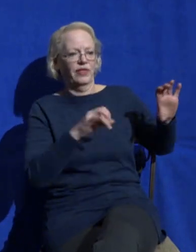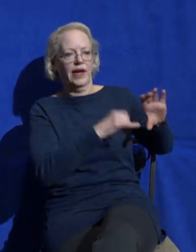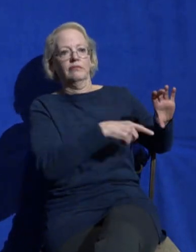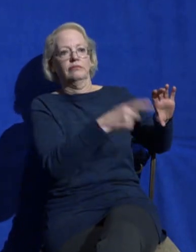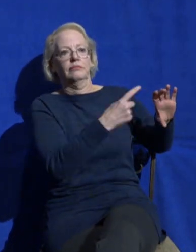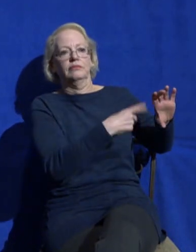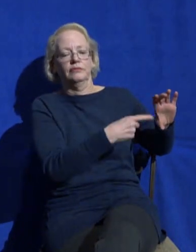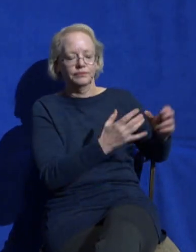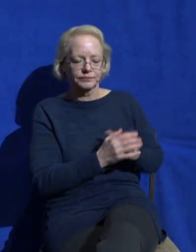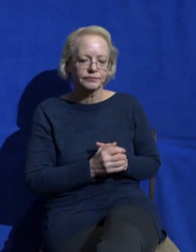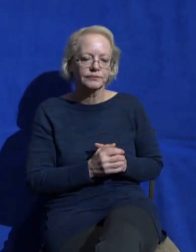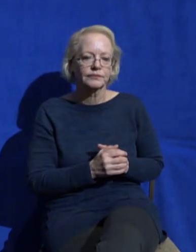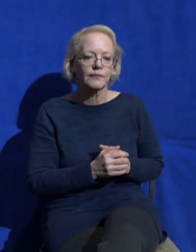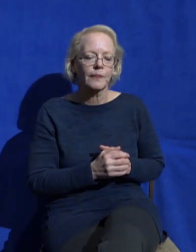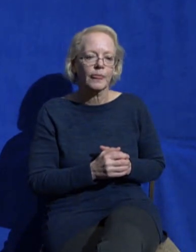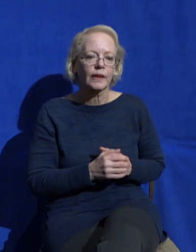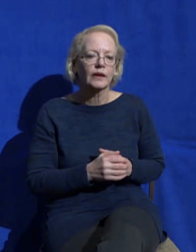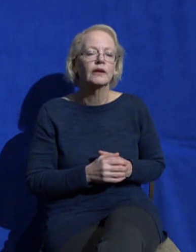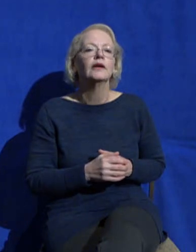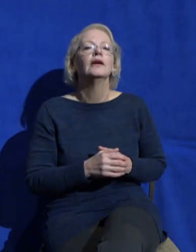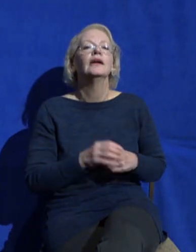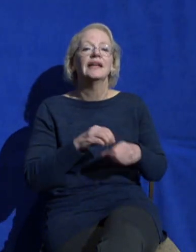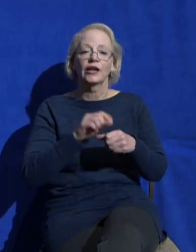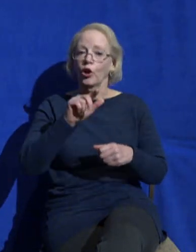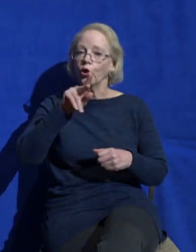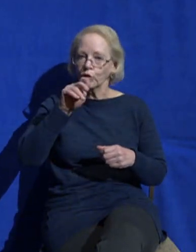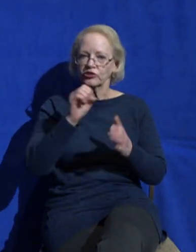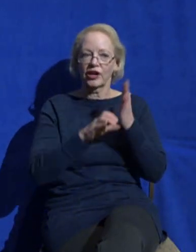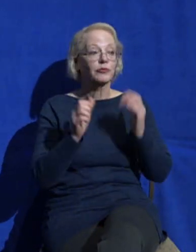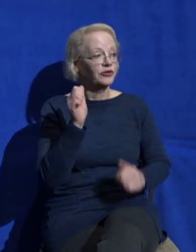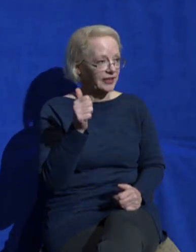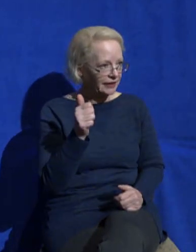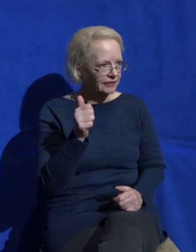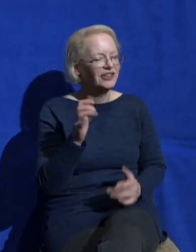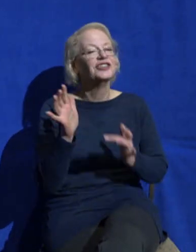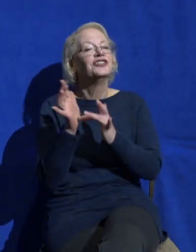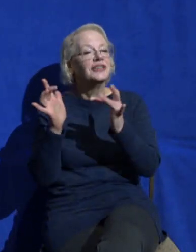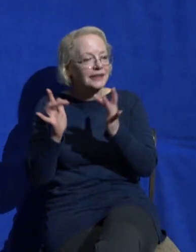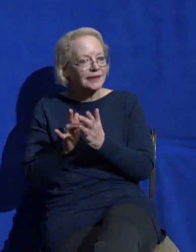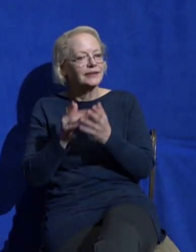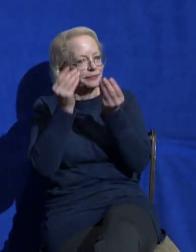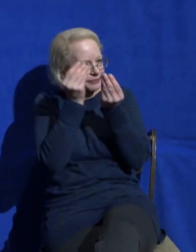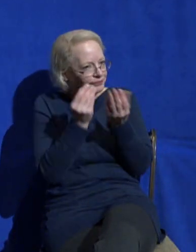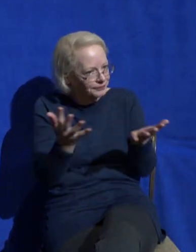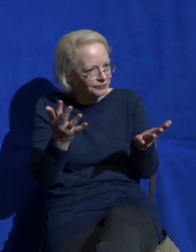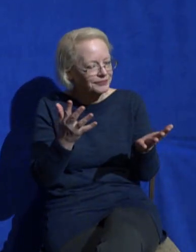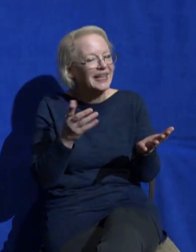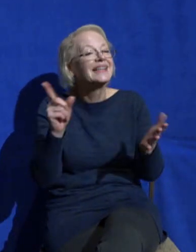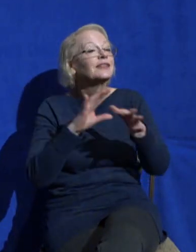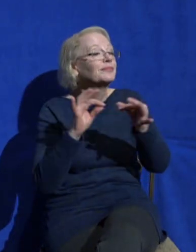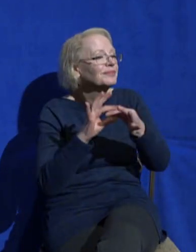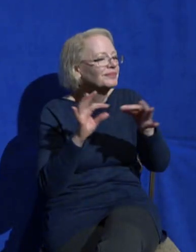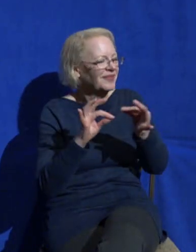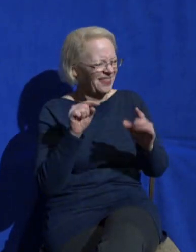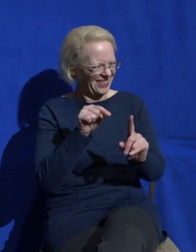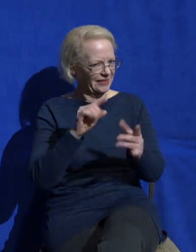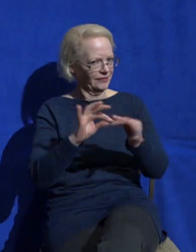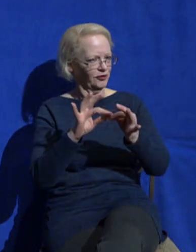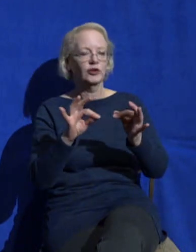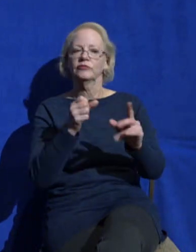38 to 42, Jesus is about to say something that I think has the potential to completely change your life. No exaggeration.